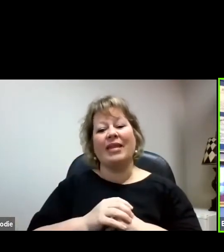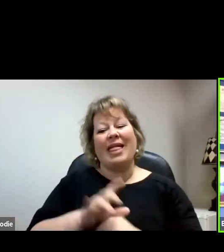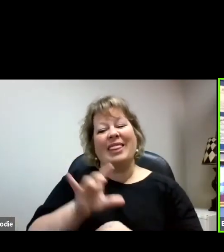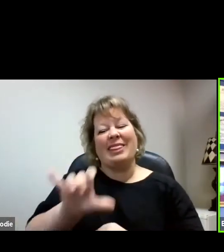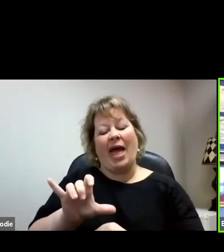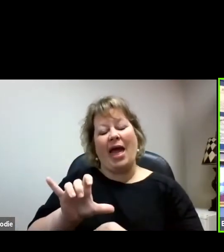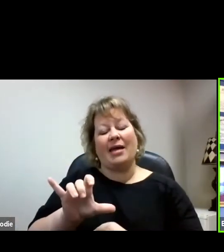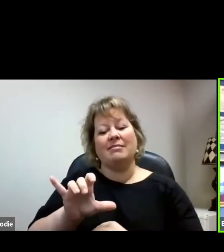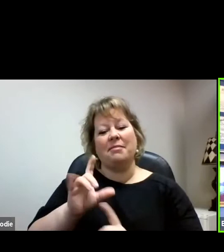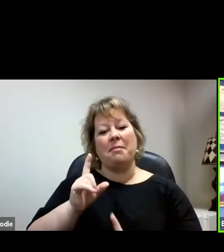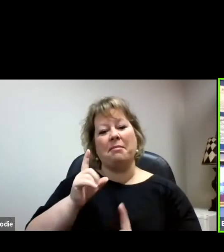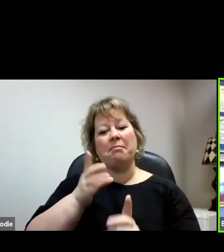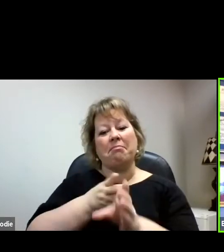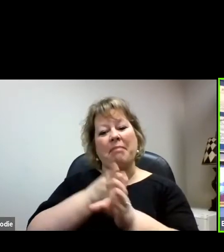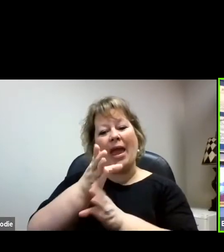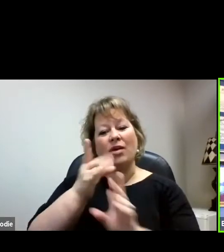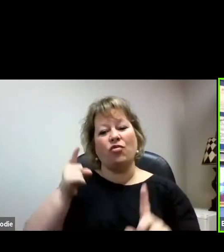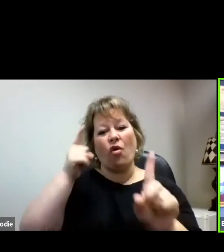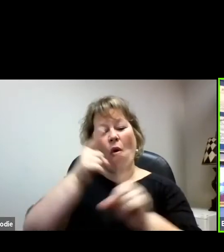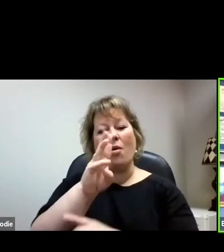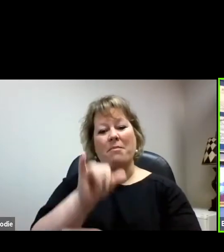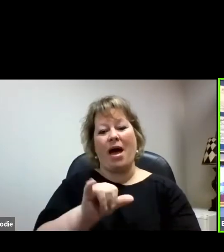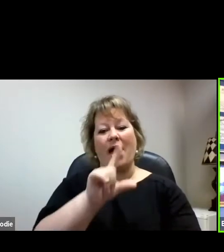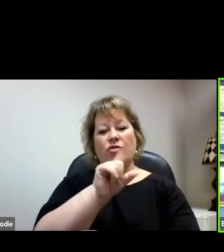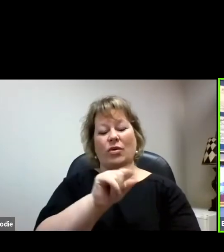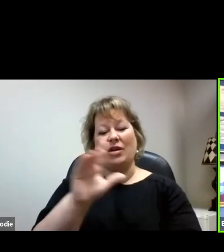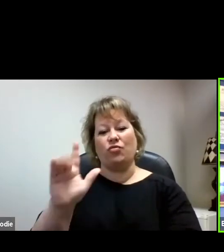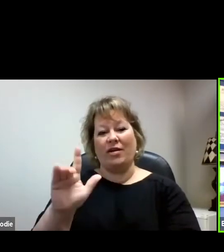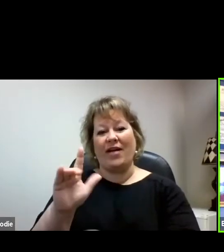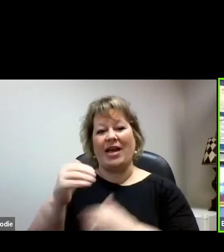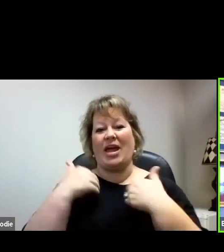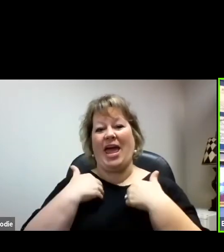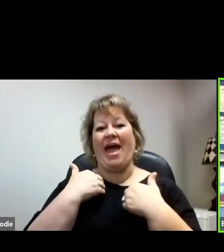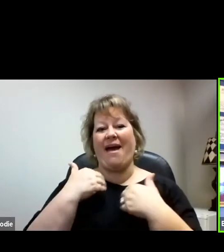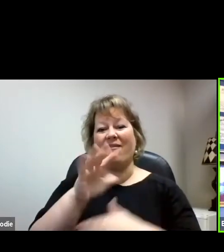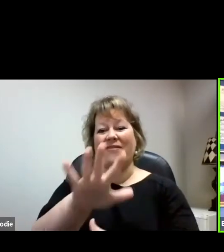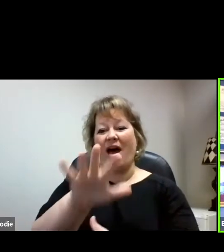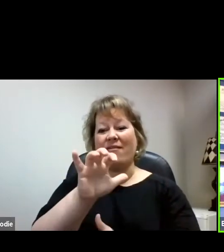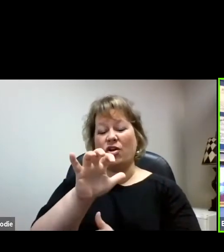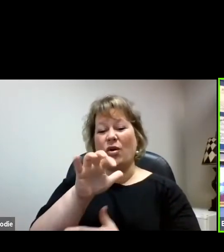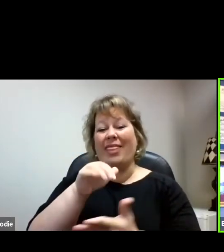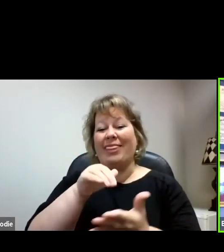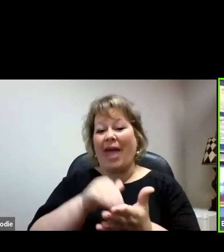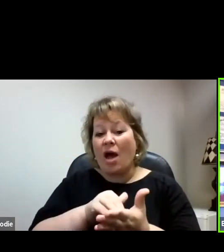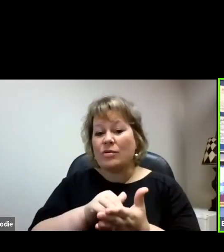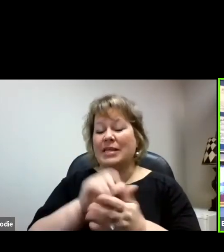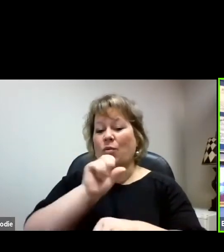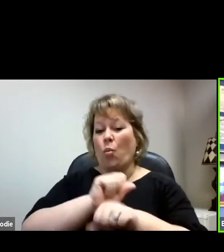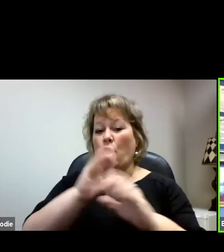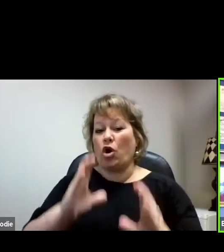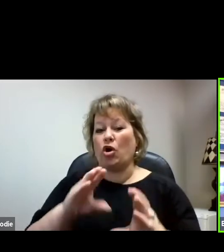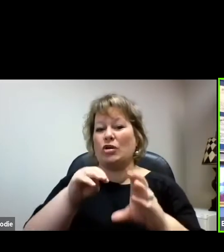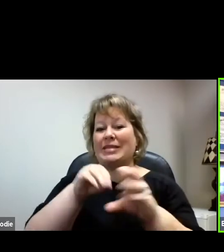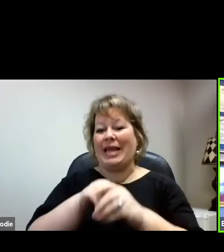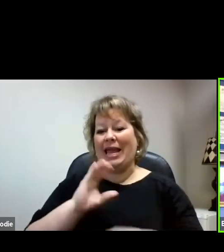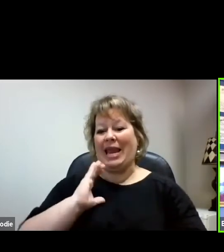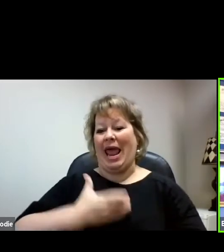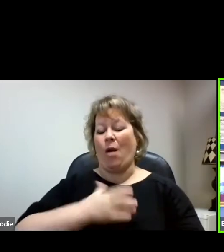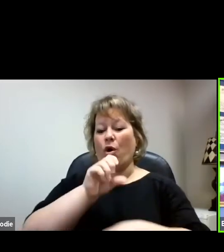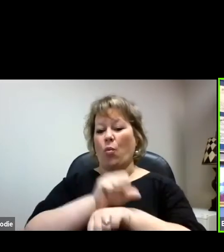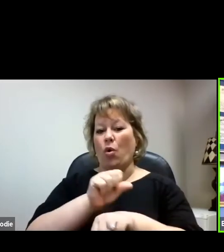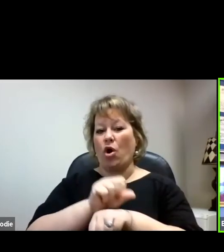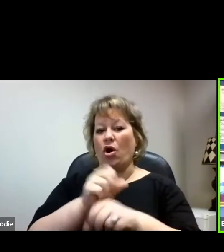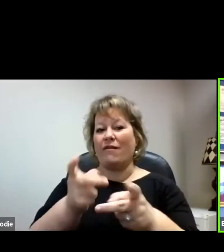goal is by 2025 to have half a million workers in our workforce with credentials of value.